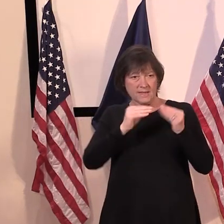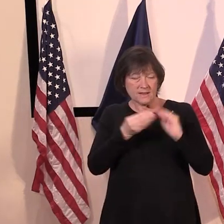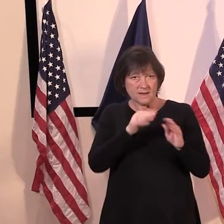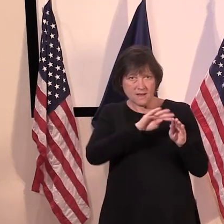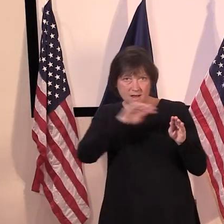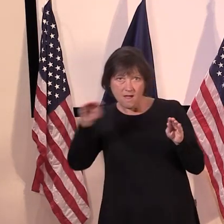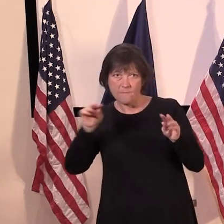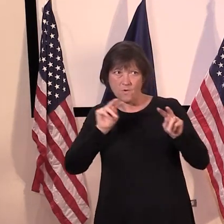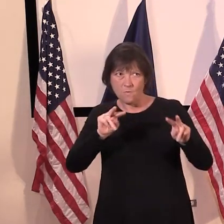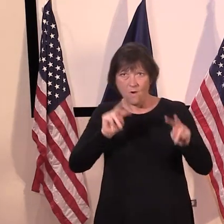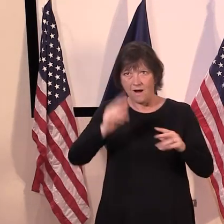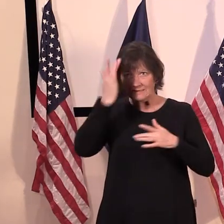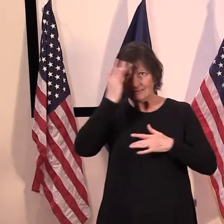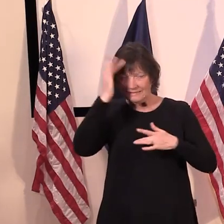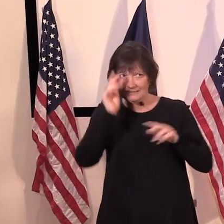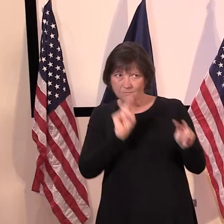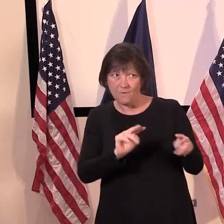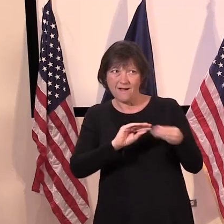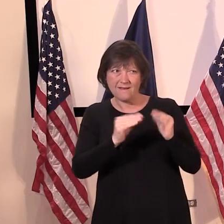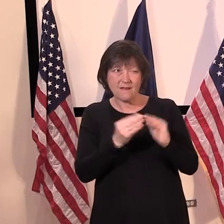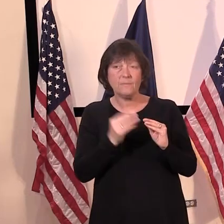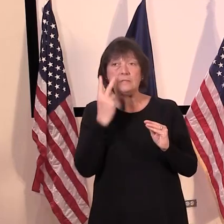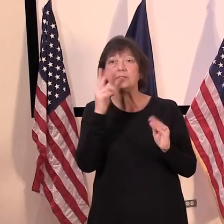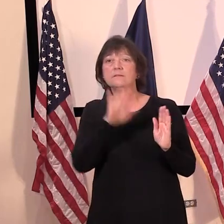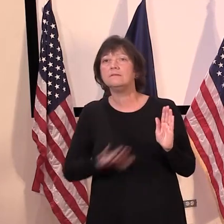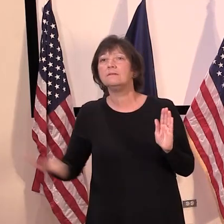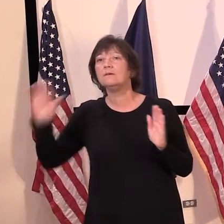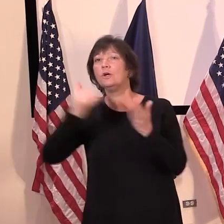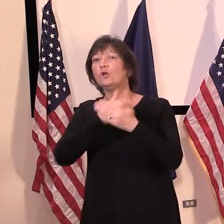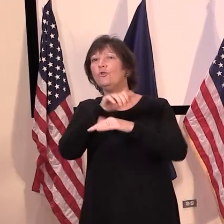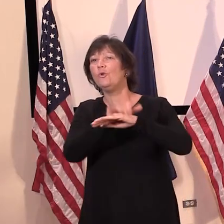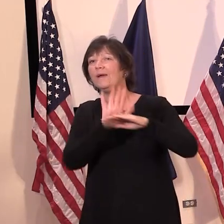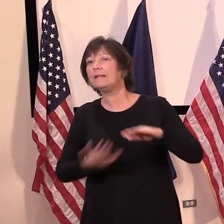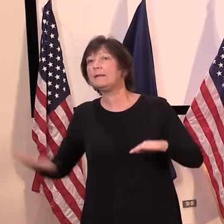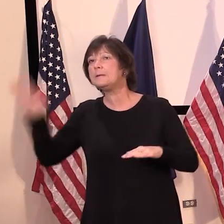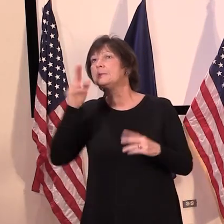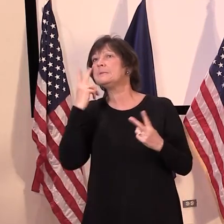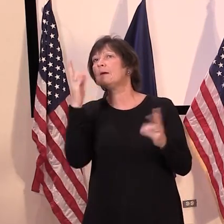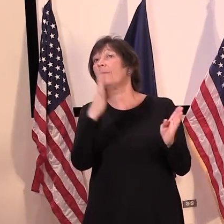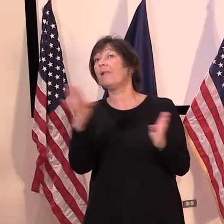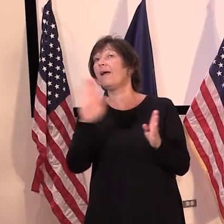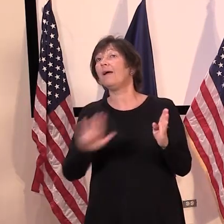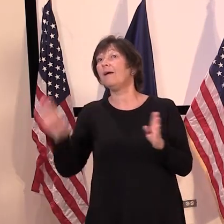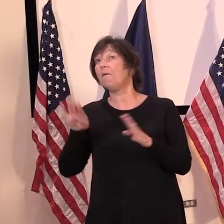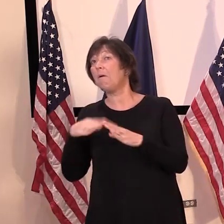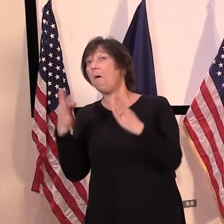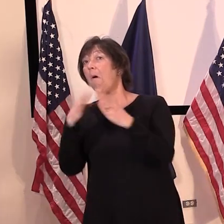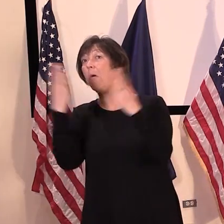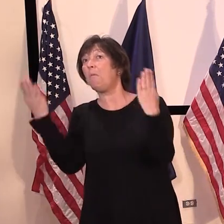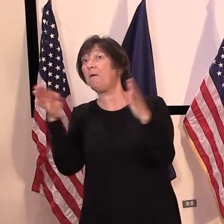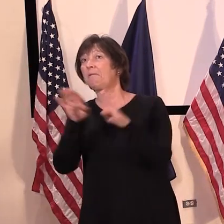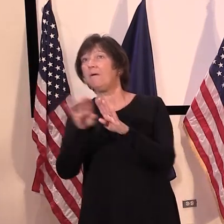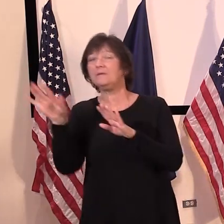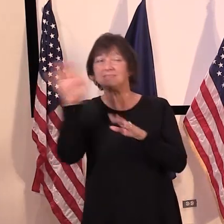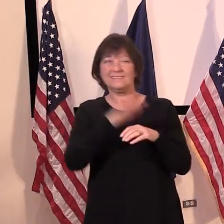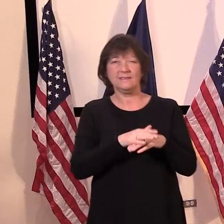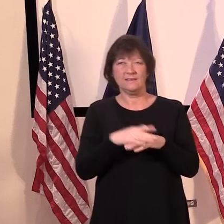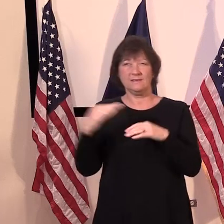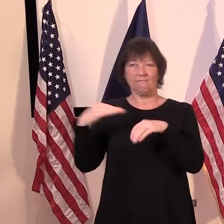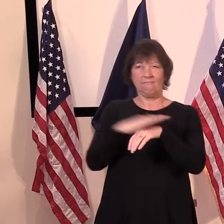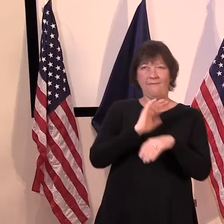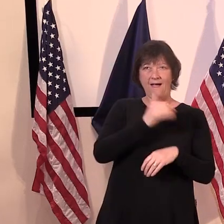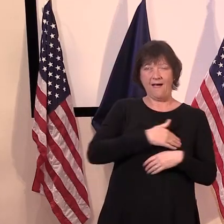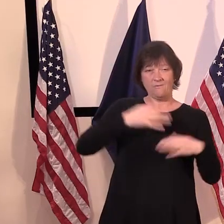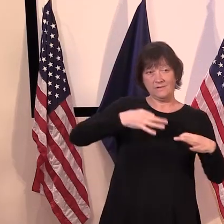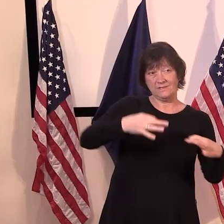trajectory, watch other states, uh, trying to determine what they're doing as well, uh, so that, uh, we can, we